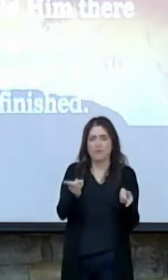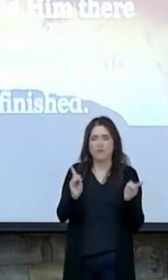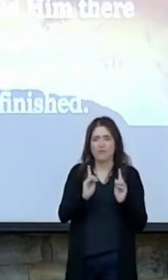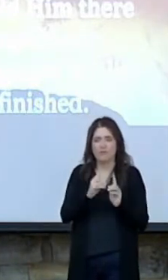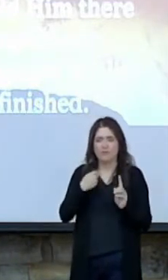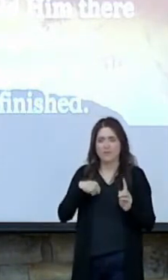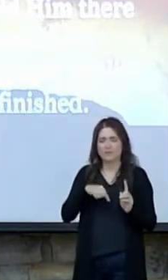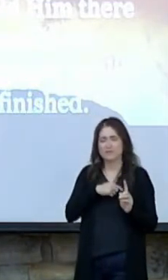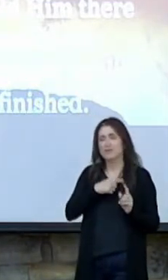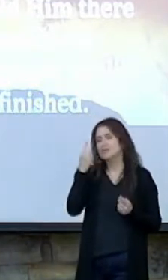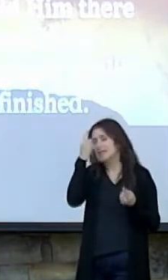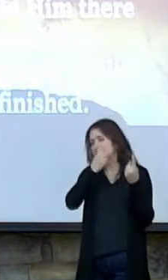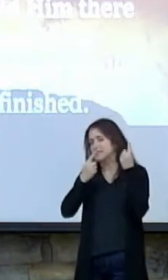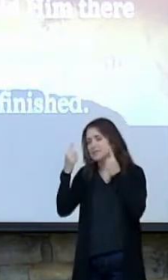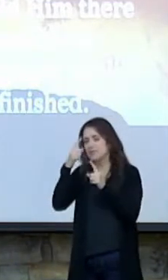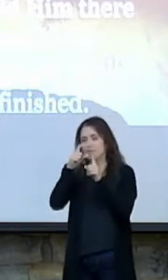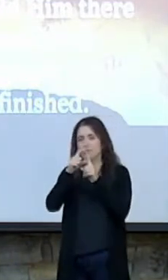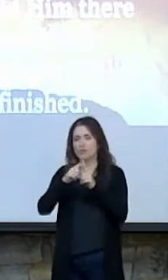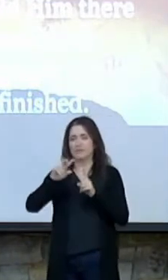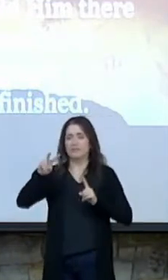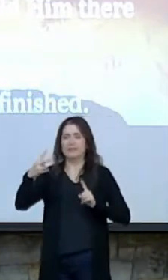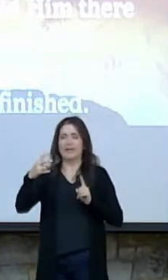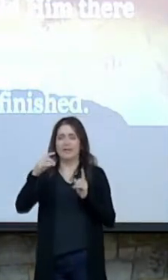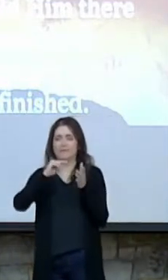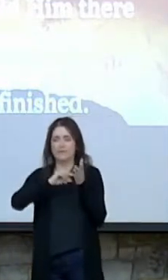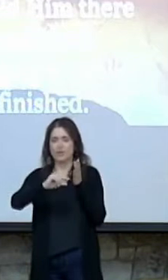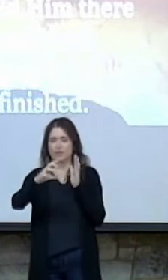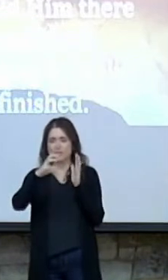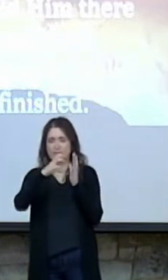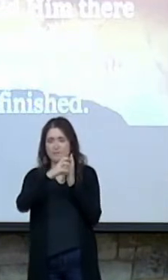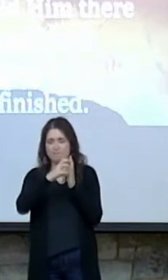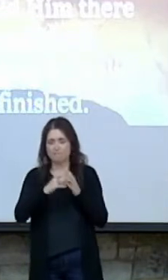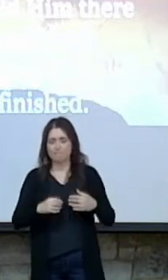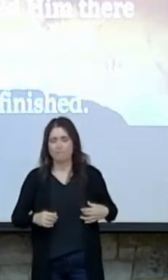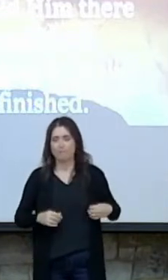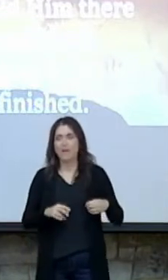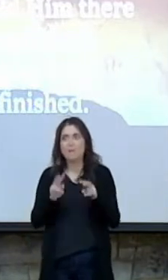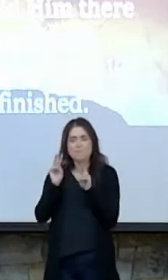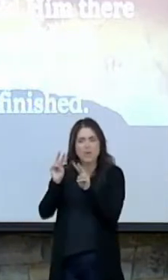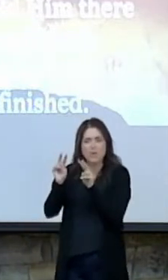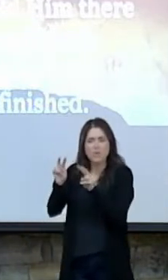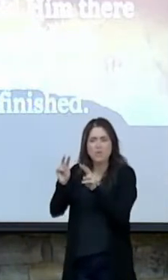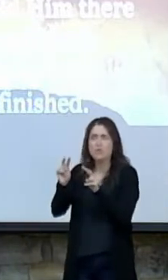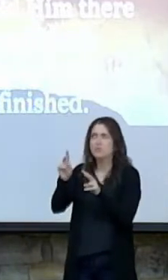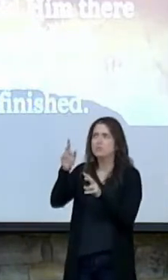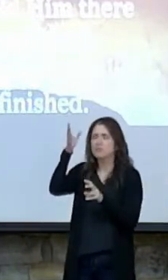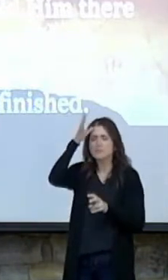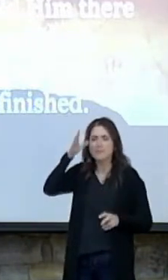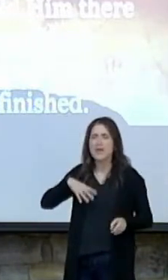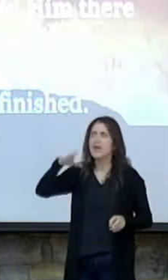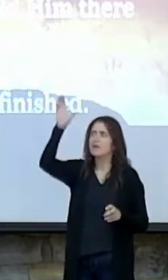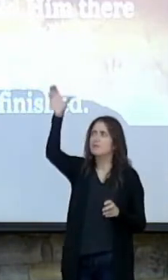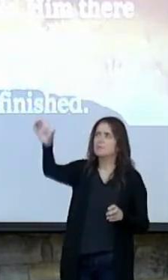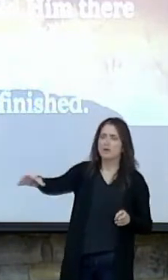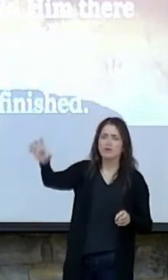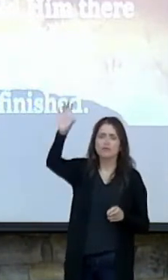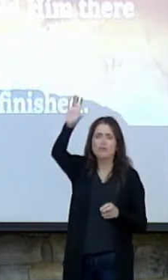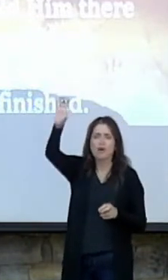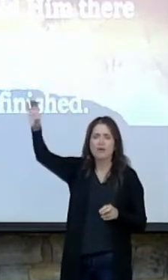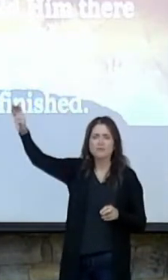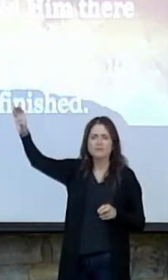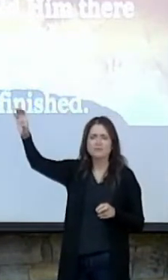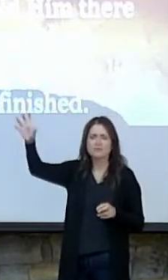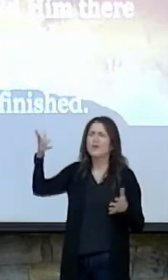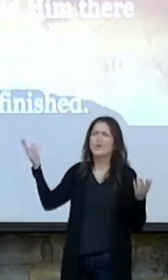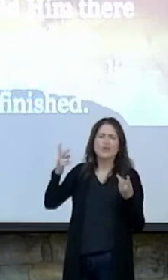Consider the words to the second verse. Behold the man upon a cross. What do you